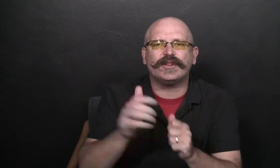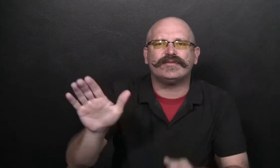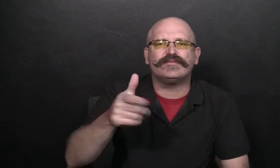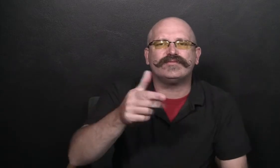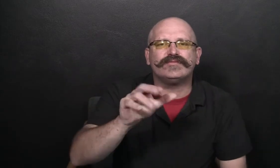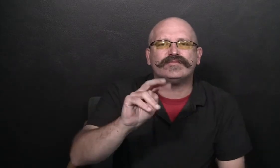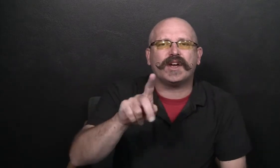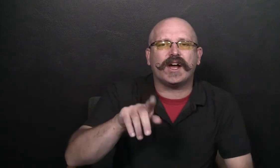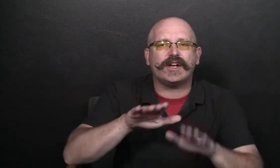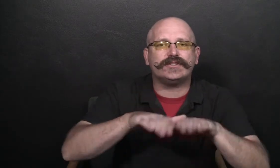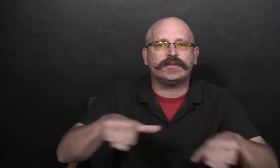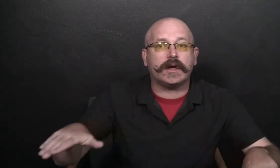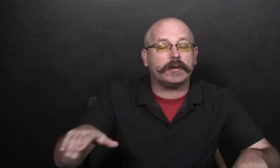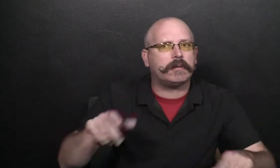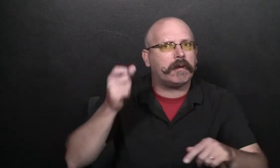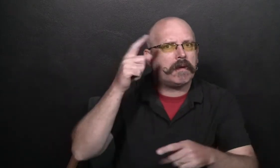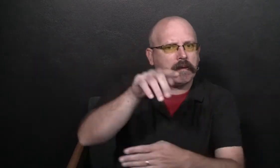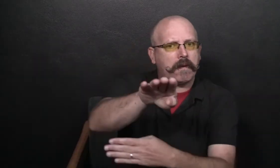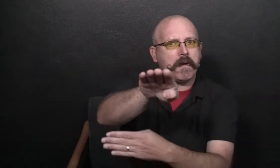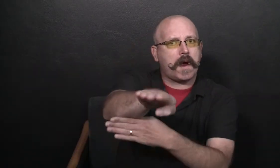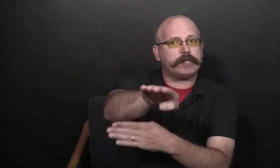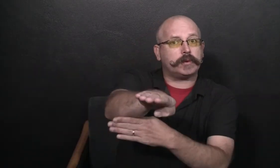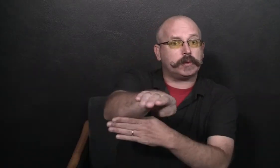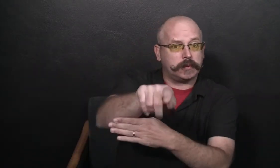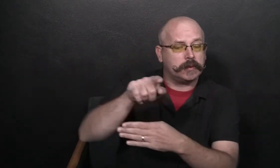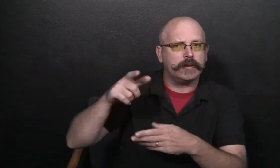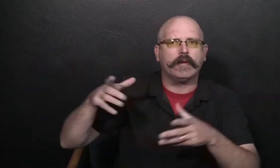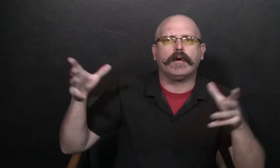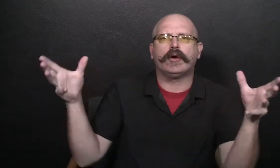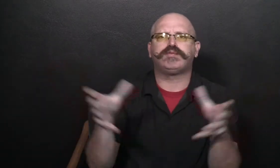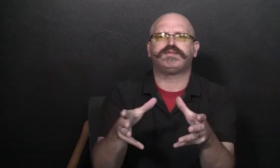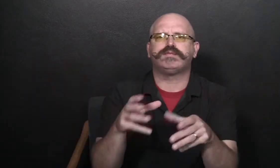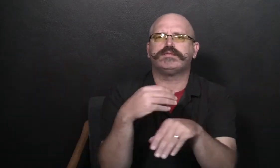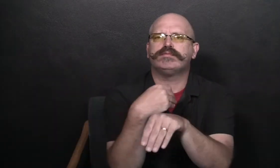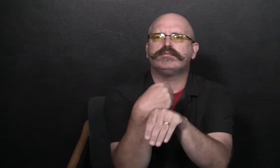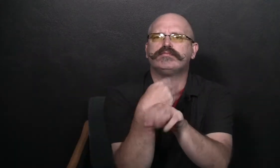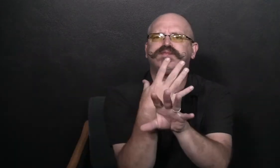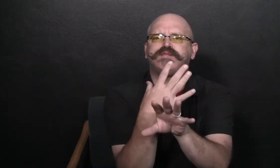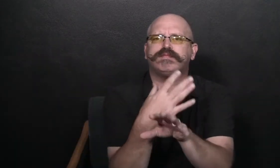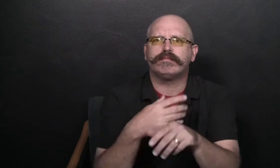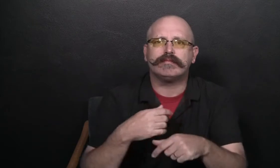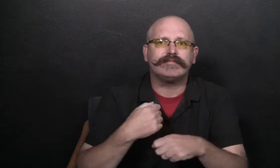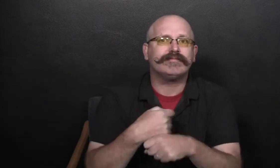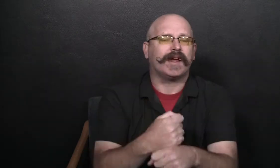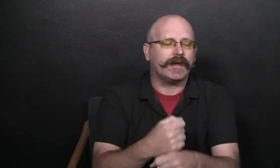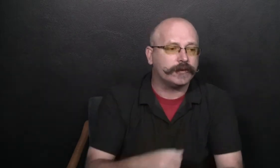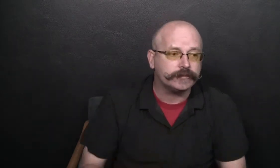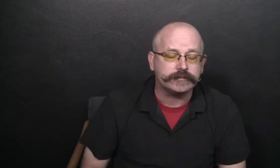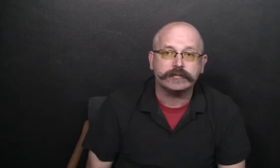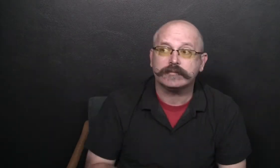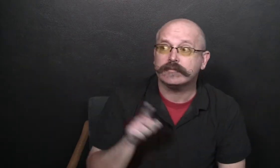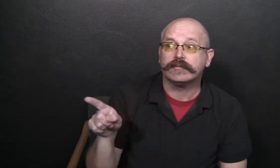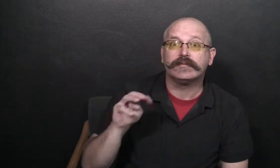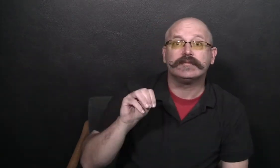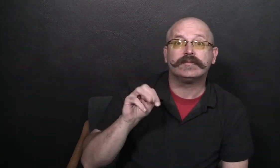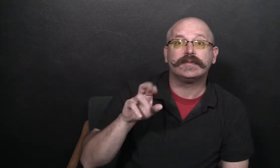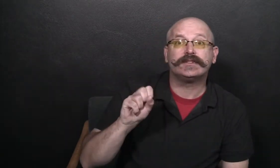Mrs. Whisk was buying cheese to make a cheesecake. She couldn't see her grandchildren right now, but that